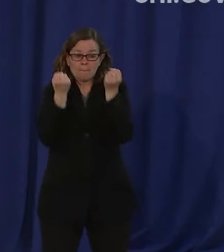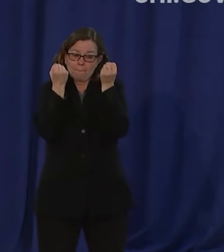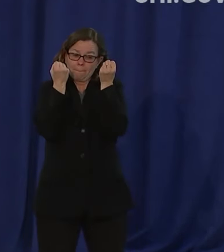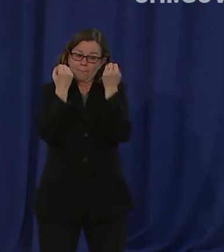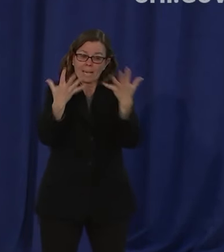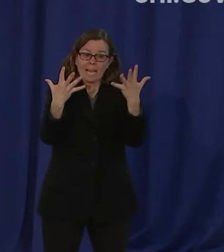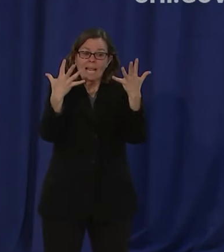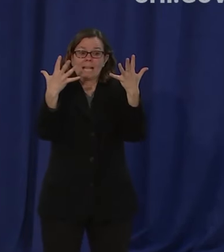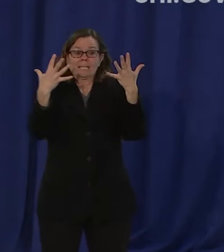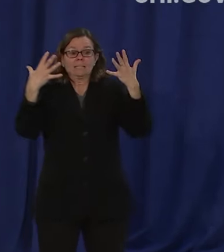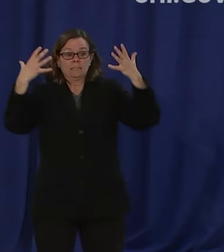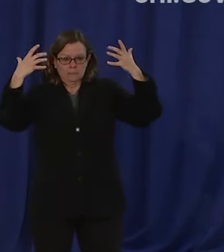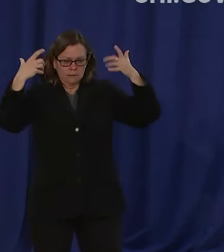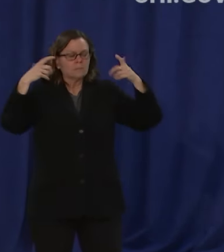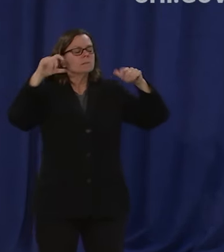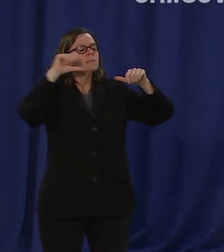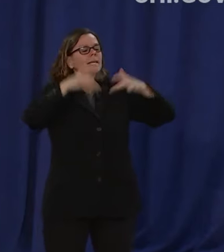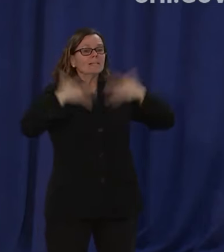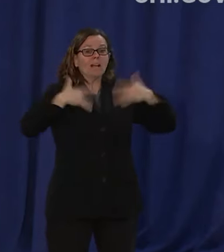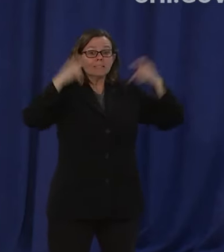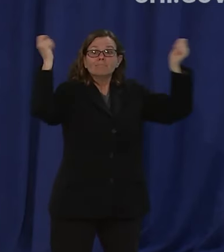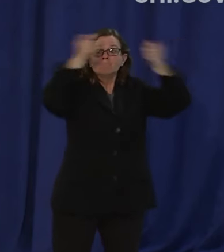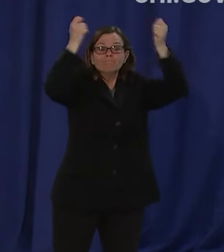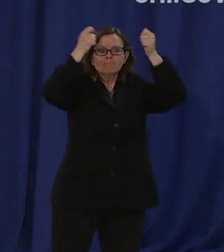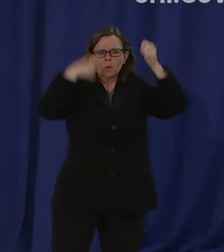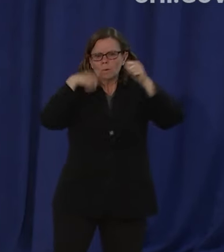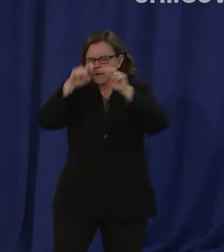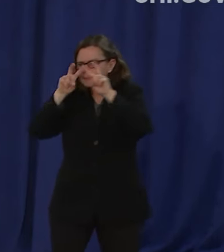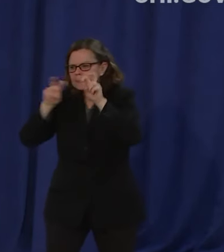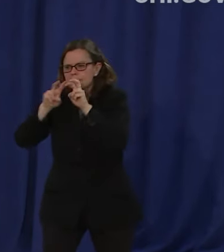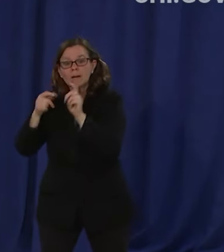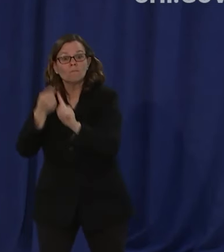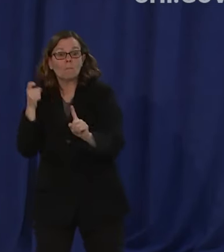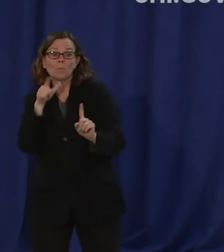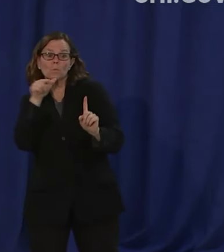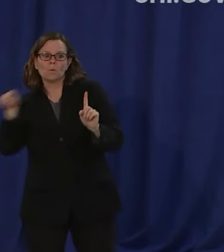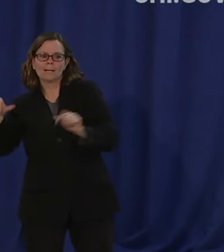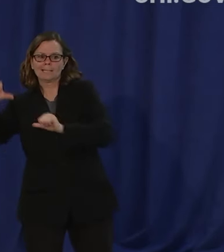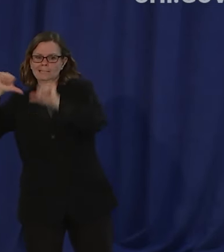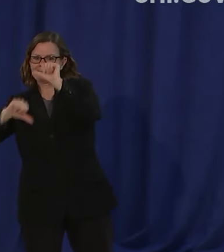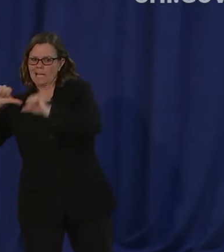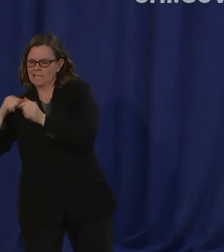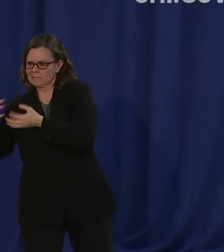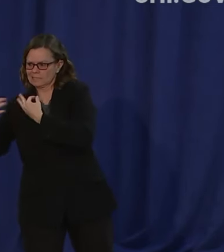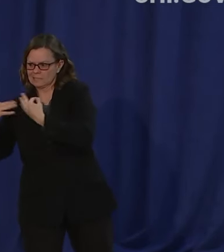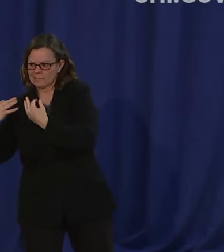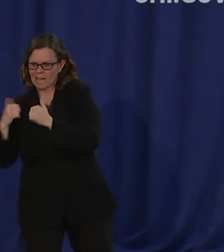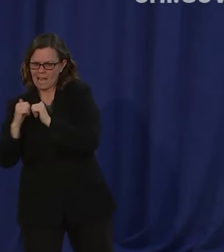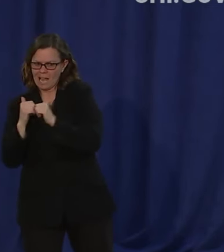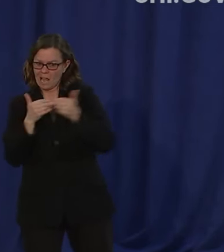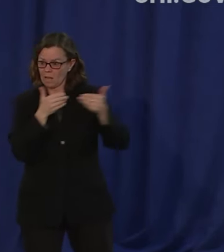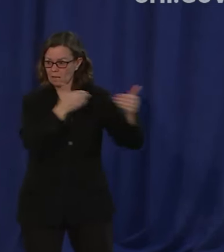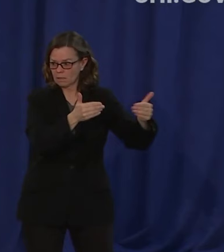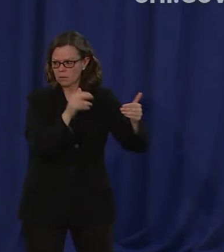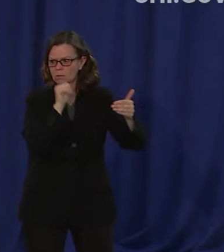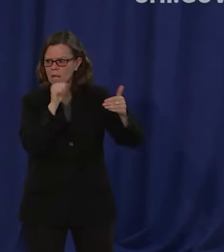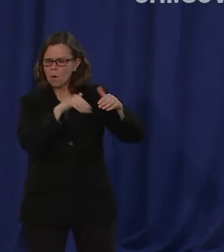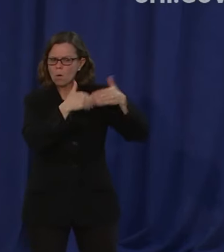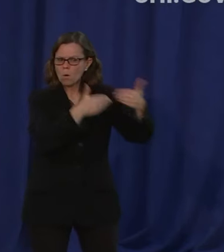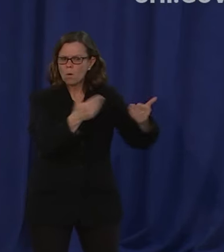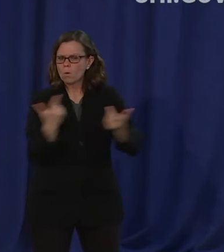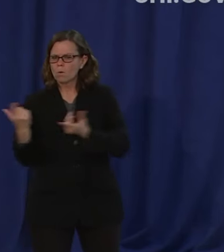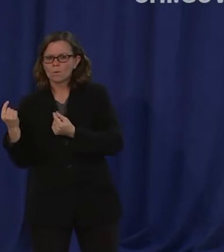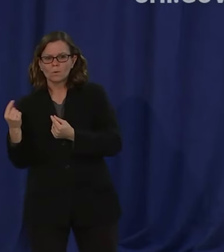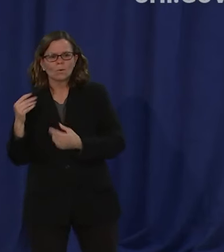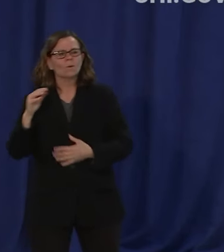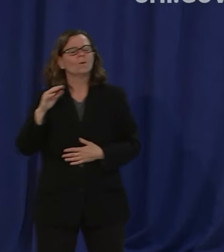science and the data and we cannot reopen and and have mass congregations and you know the pride parade it attracts people from